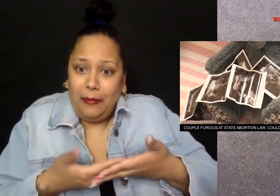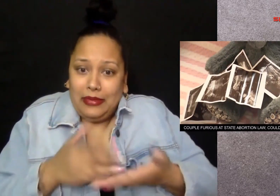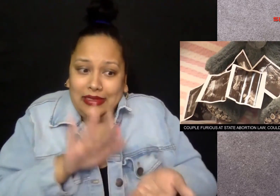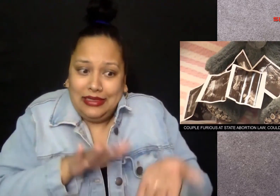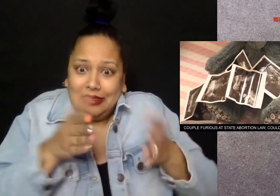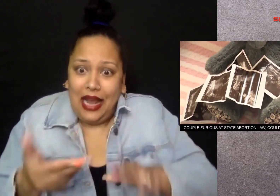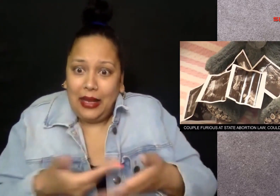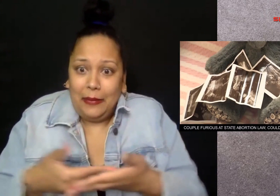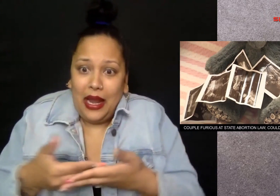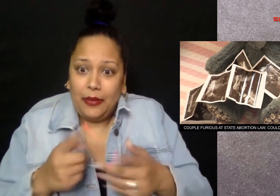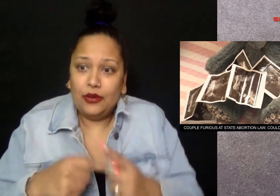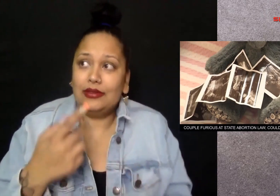dead daughter to say goodbye